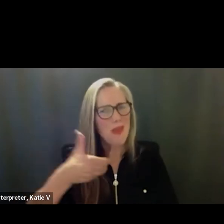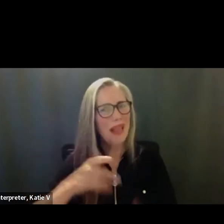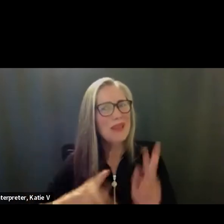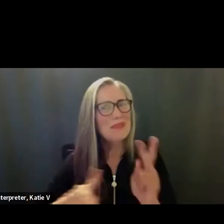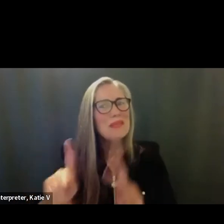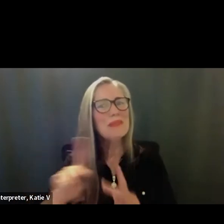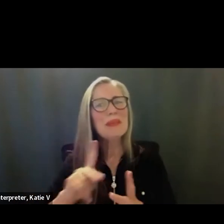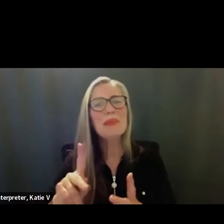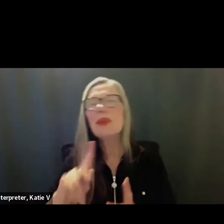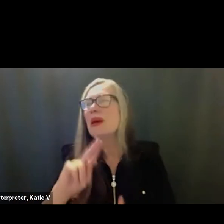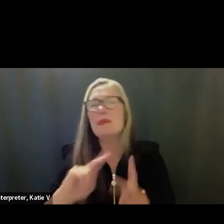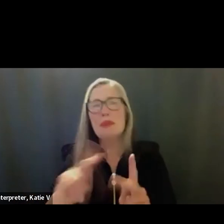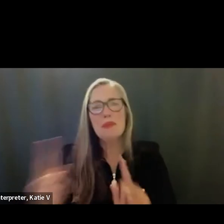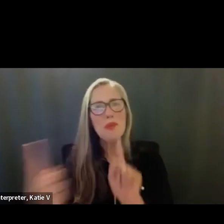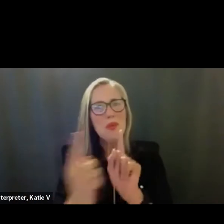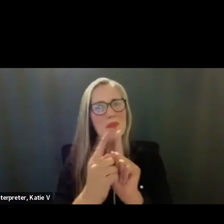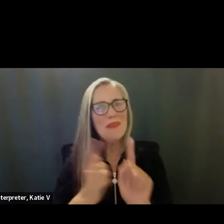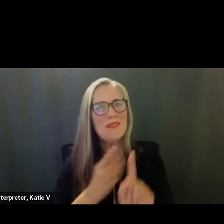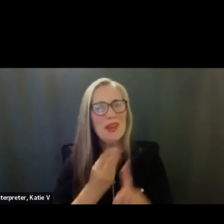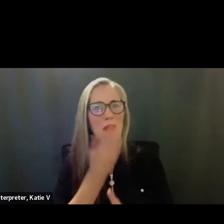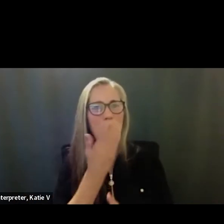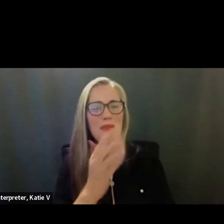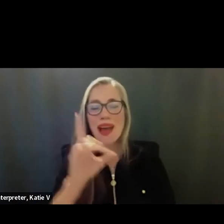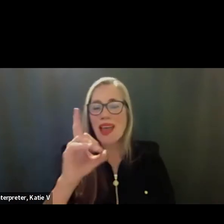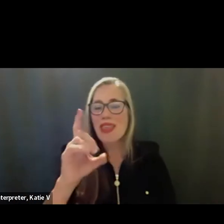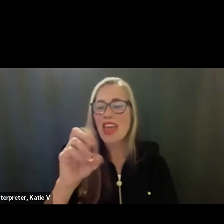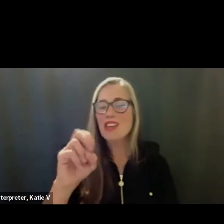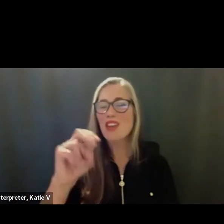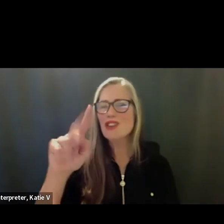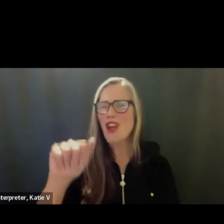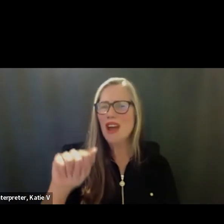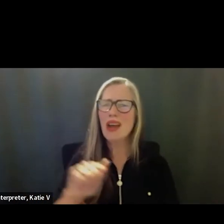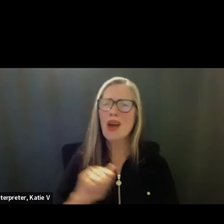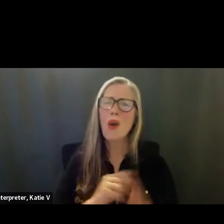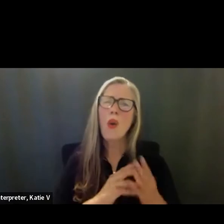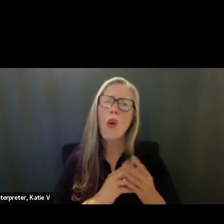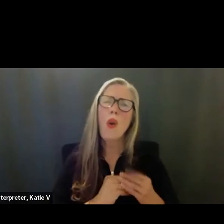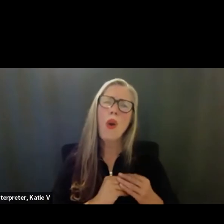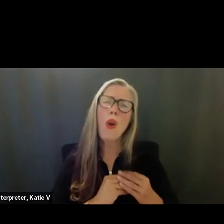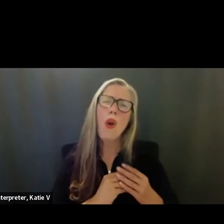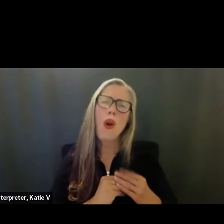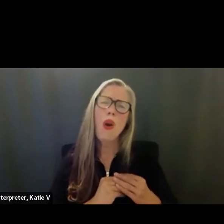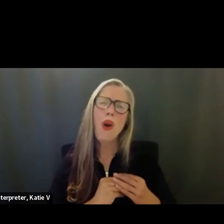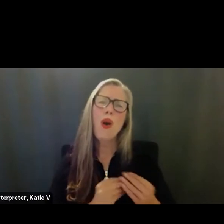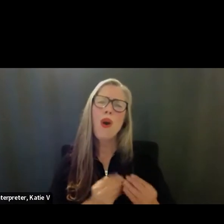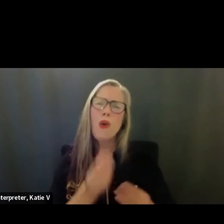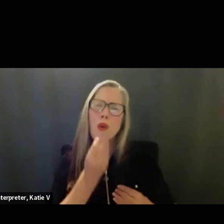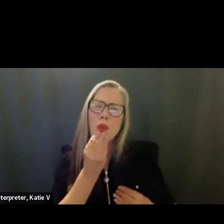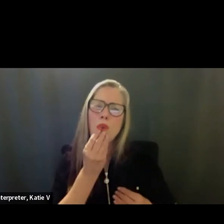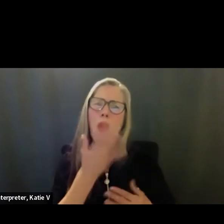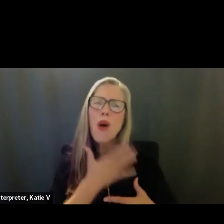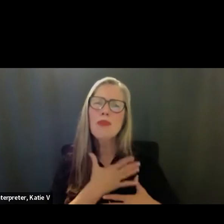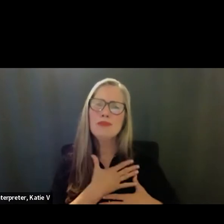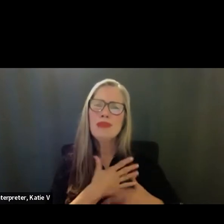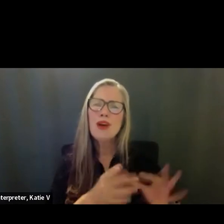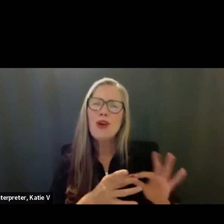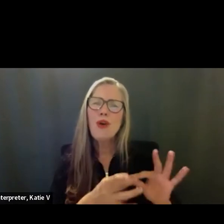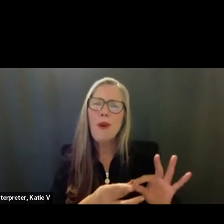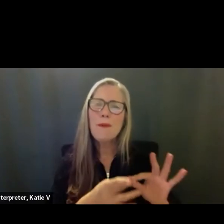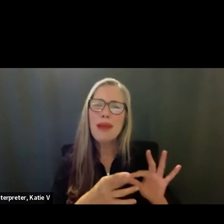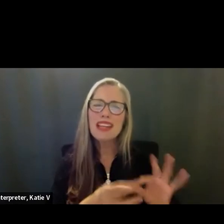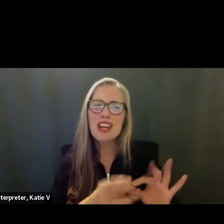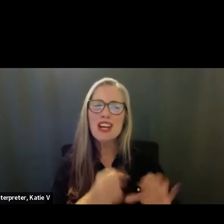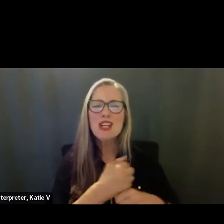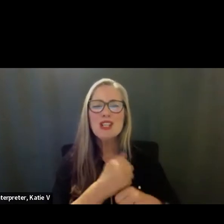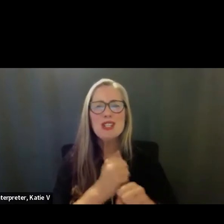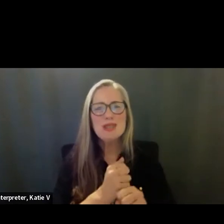have Donna, who is supremely compassionate teacher, develops lifelong bonds with her students and families through